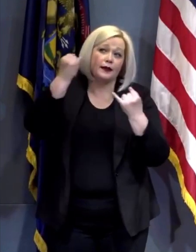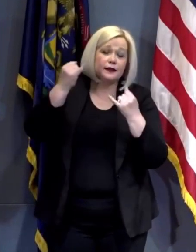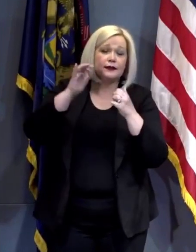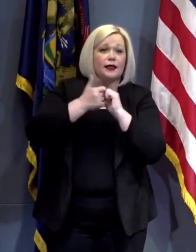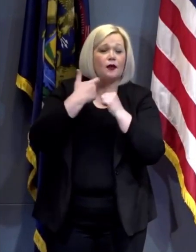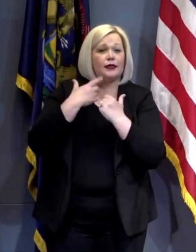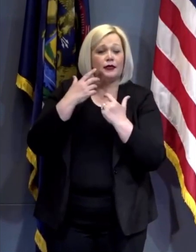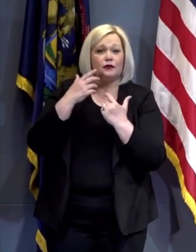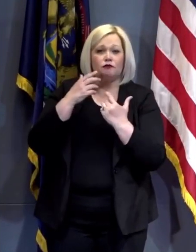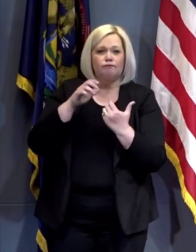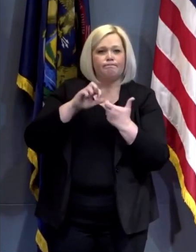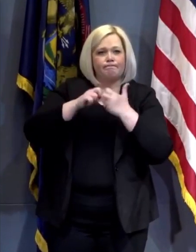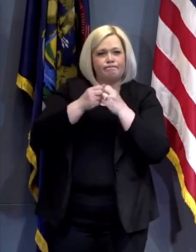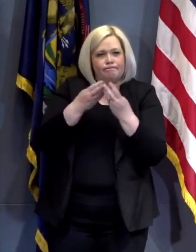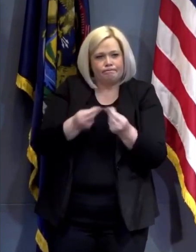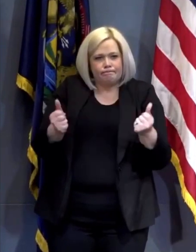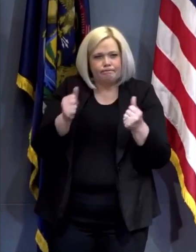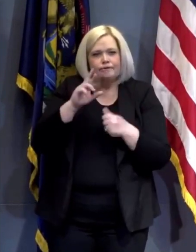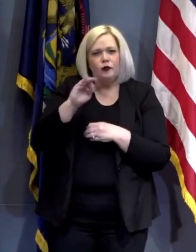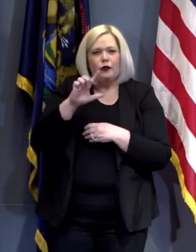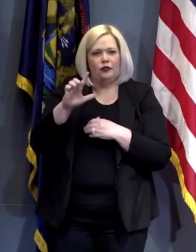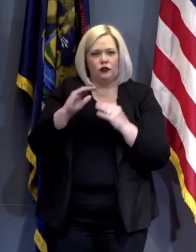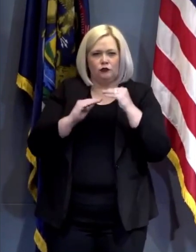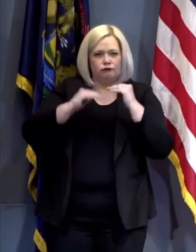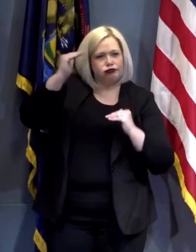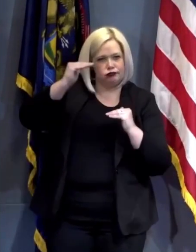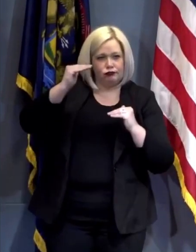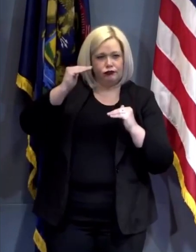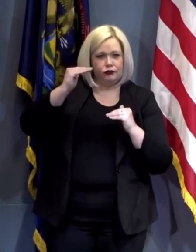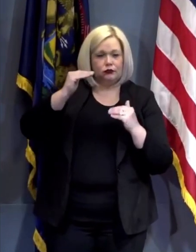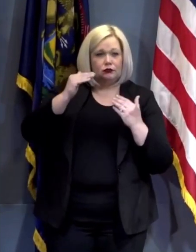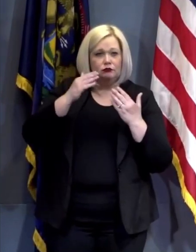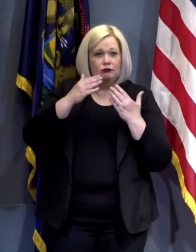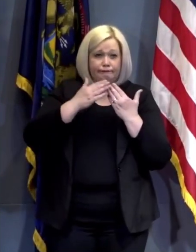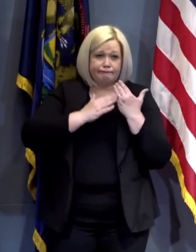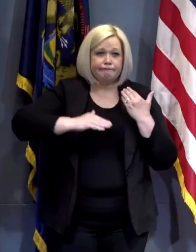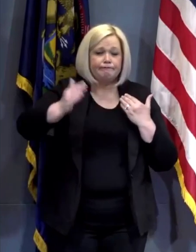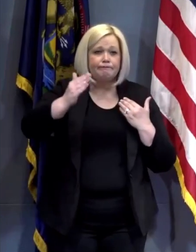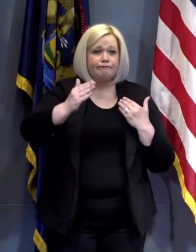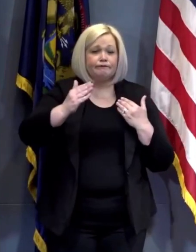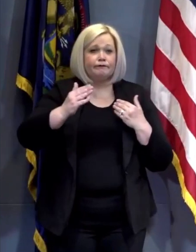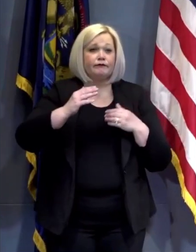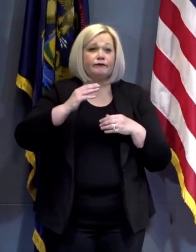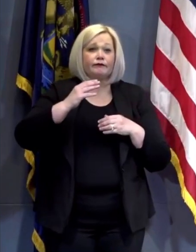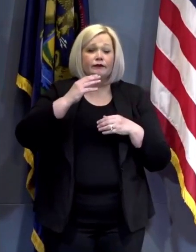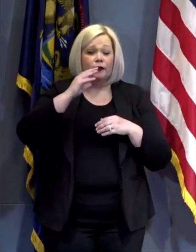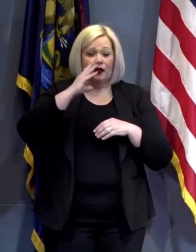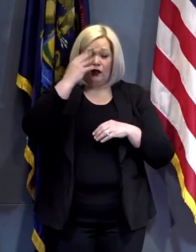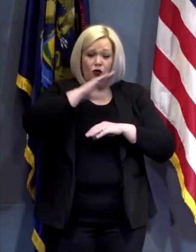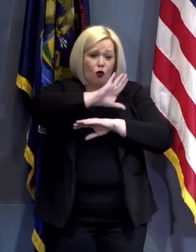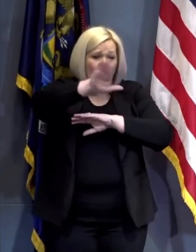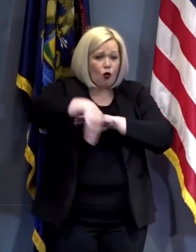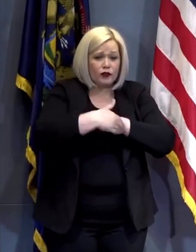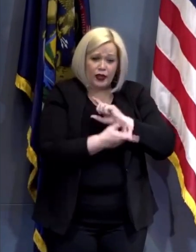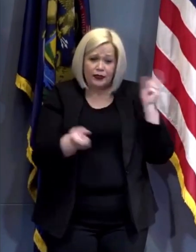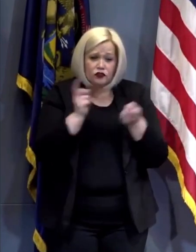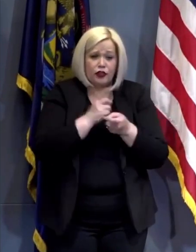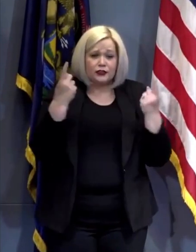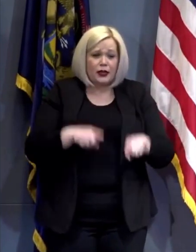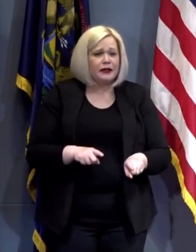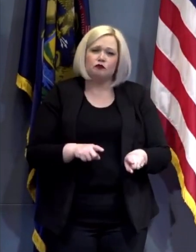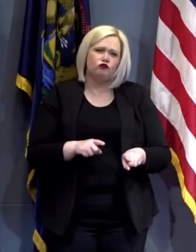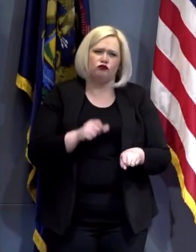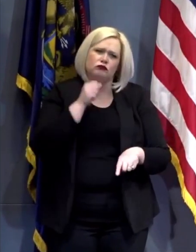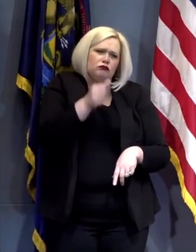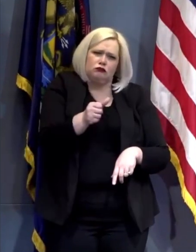address racial disparities in a broader sense this is not something that we can solve overnight but it's something that we can work on every day